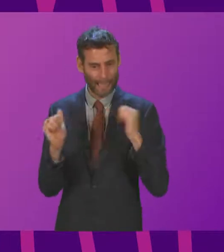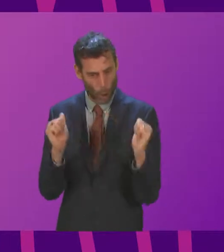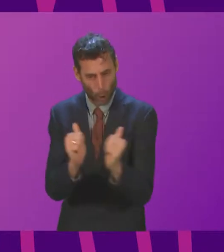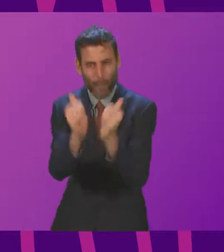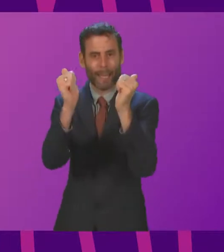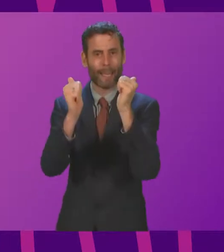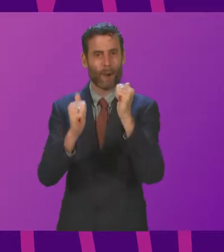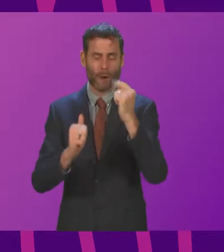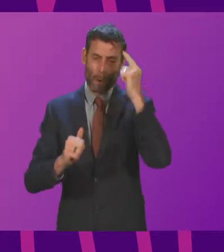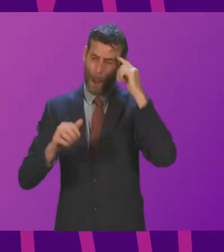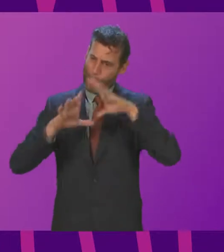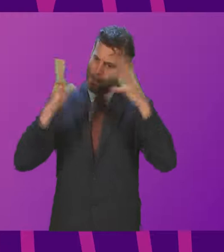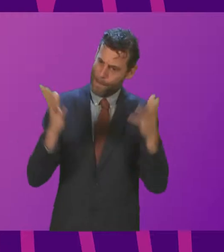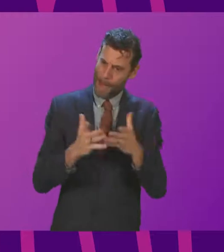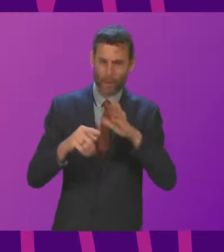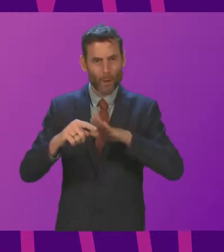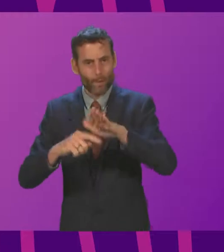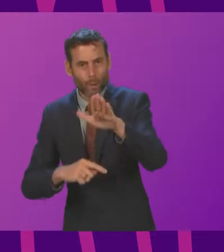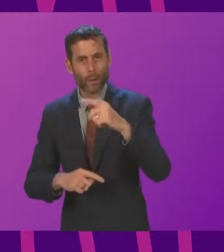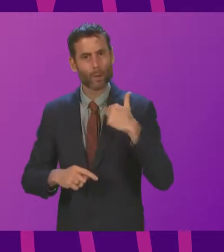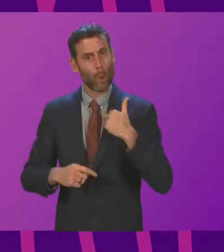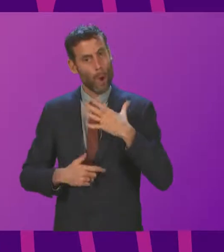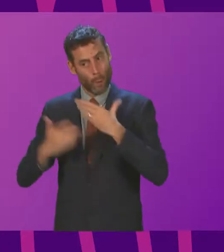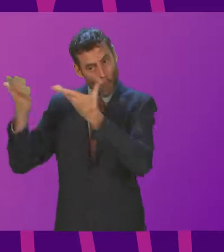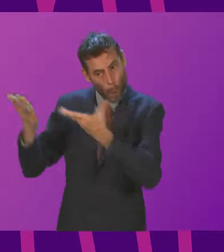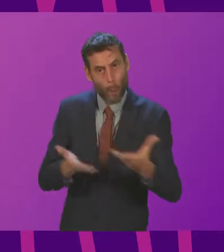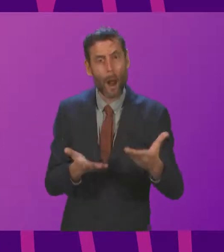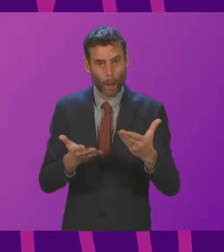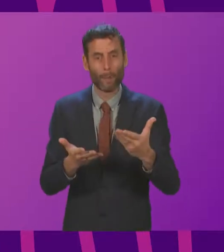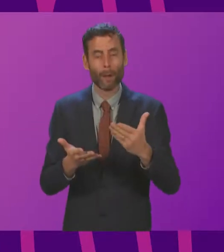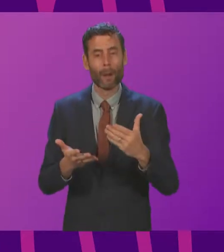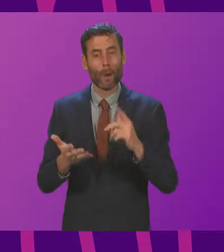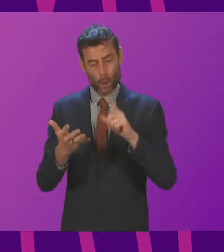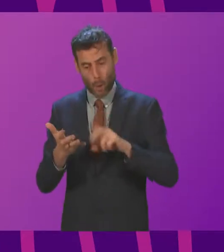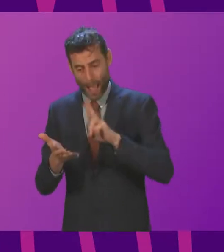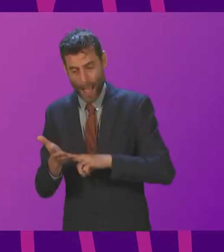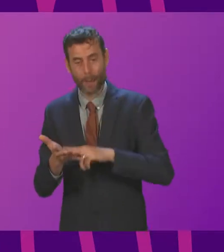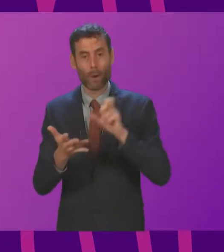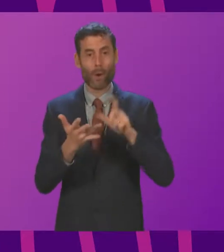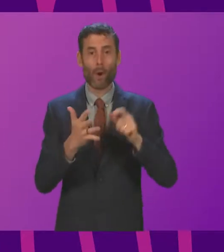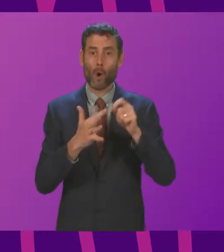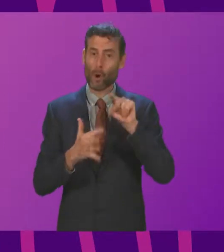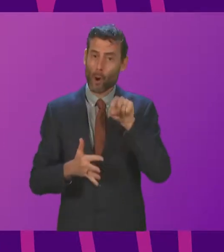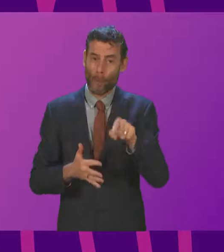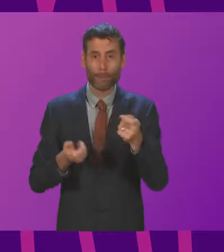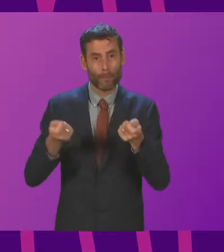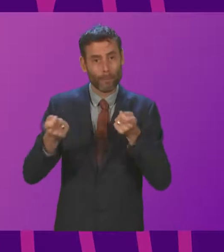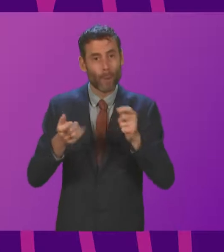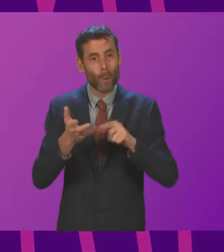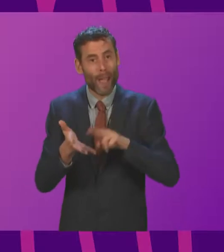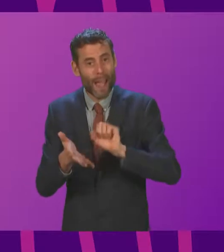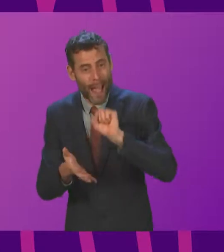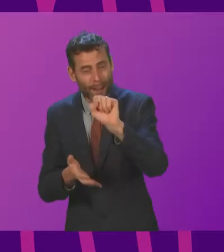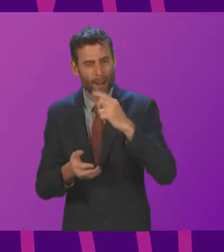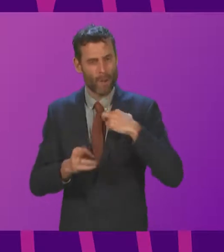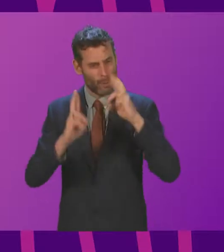opportunity of wishing the United Nations negotiators, the UK COP Presidency, and everybody attending in that official capacity, every success